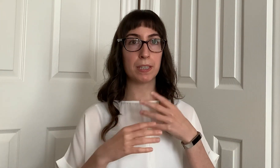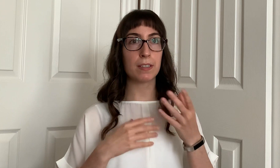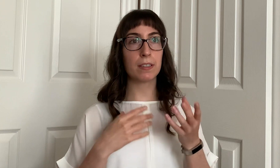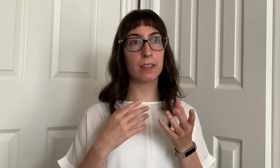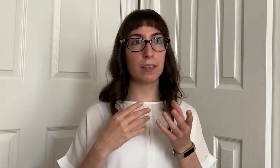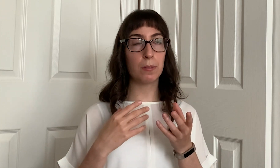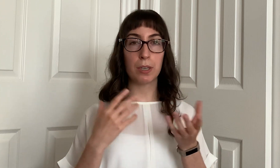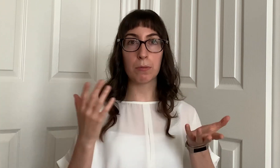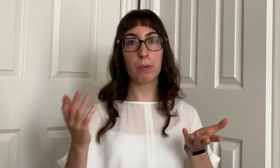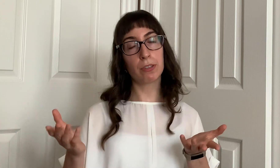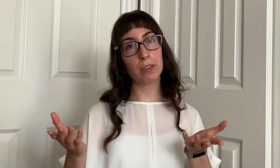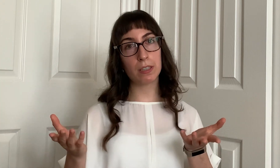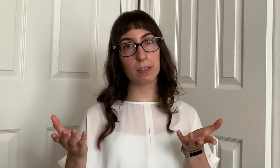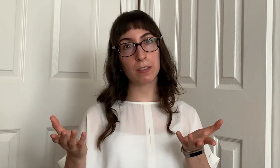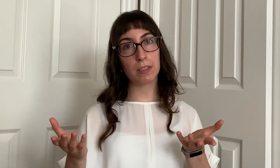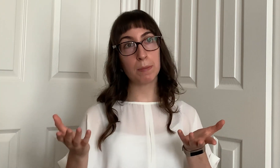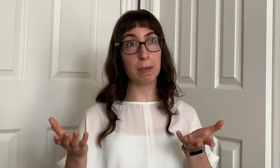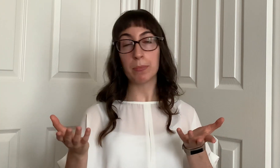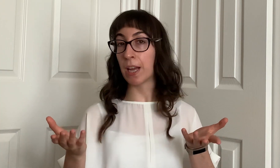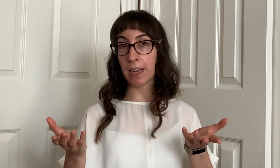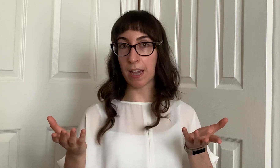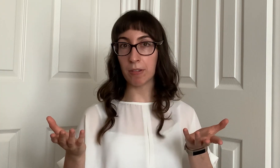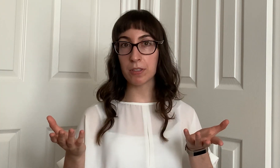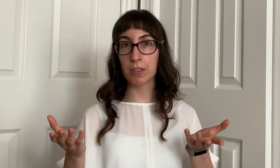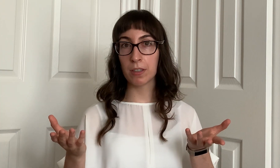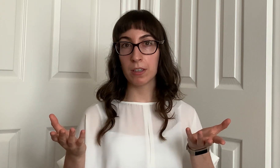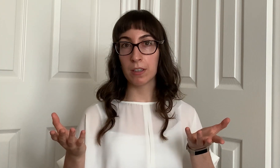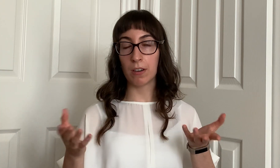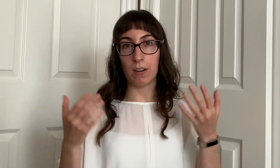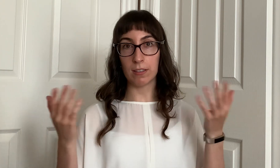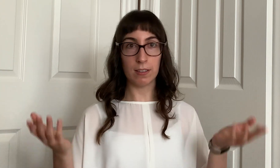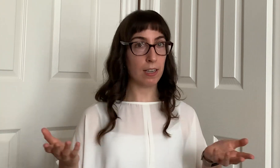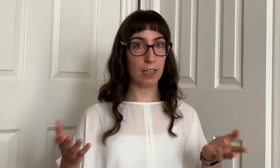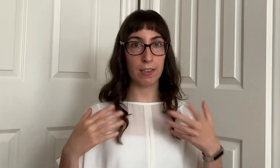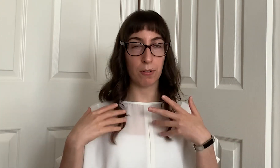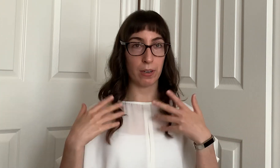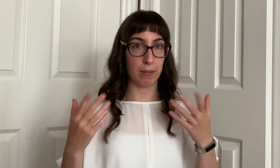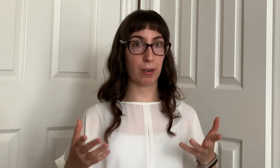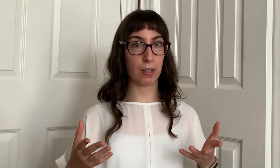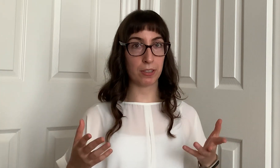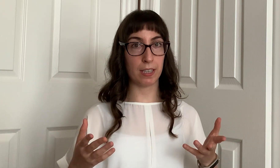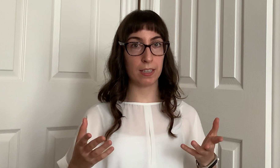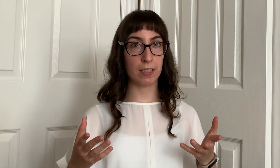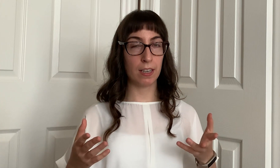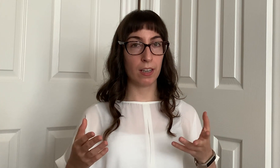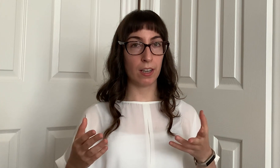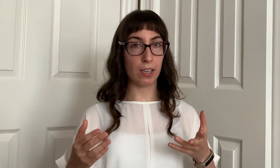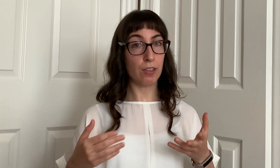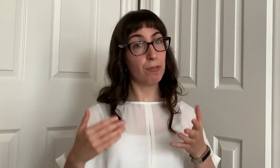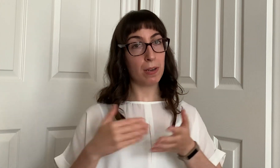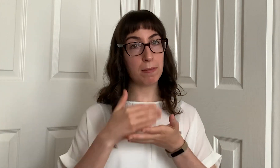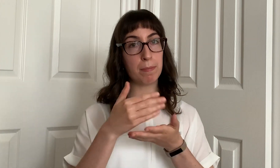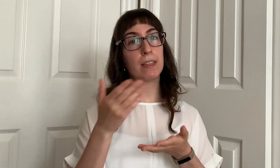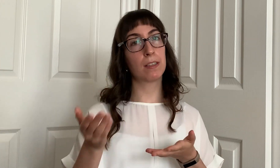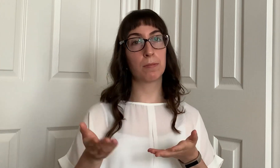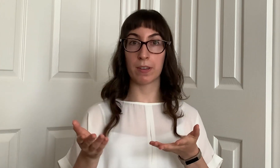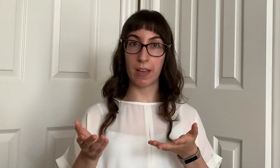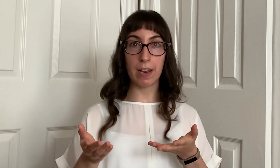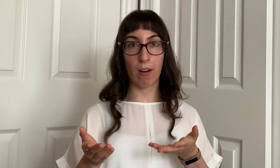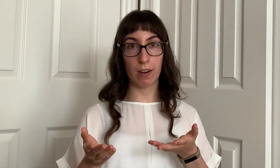basically you know where do the these people hang out online or in person and you want to meet them where they